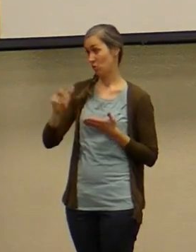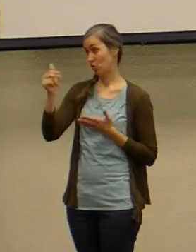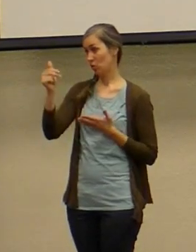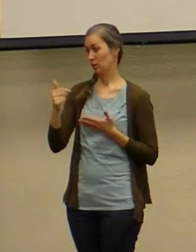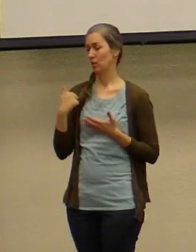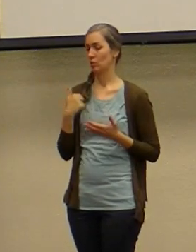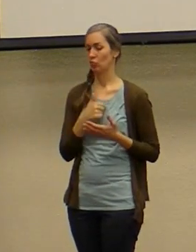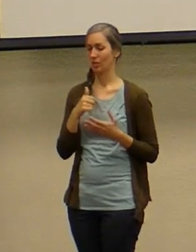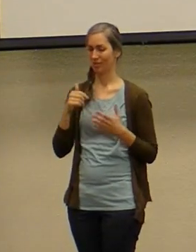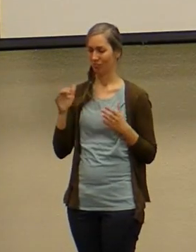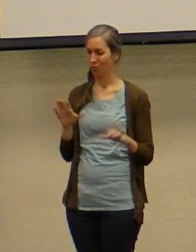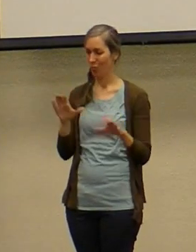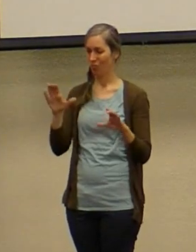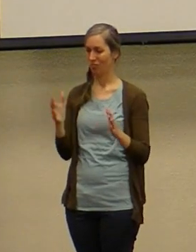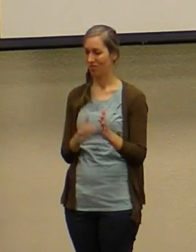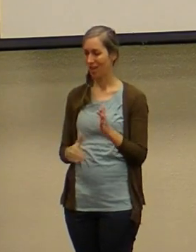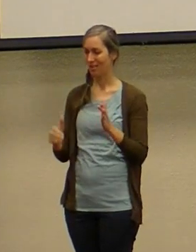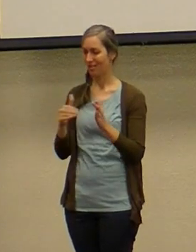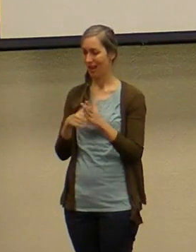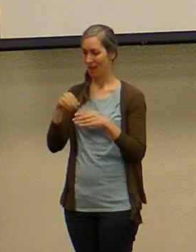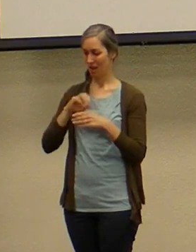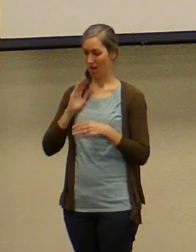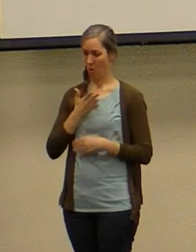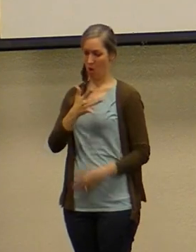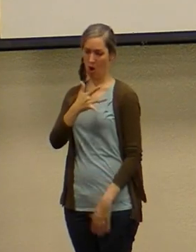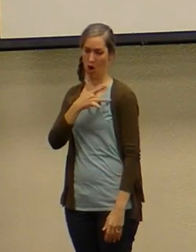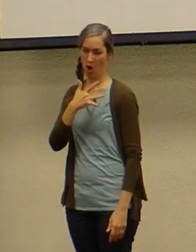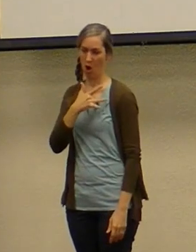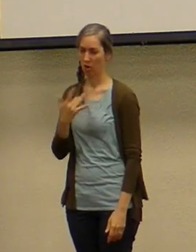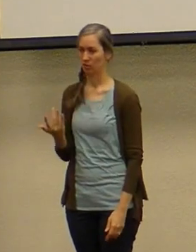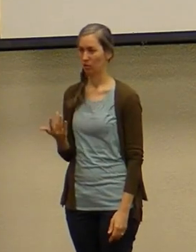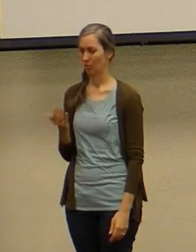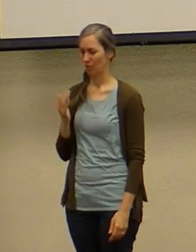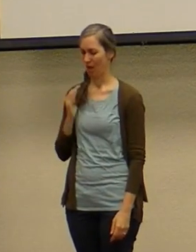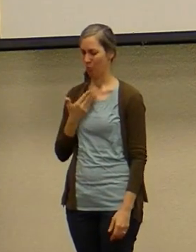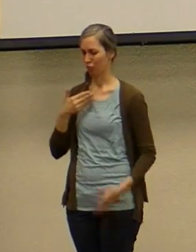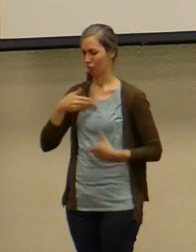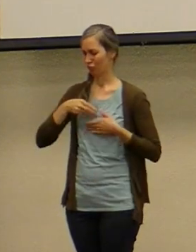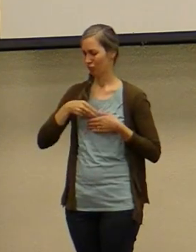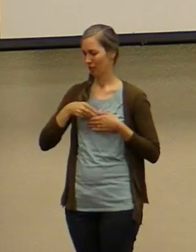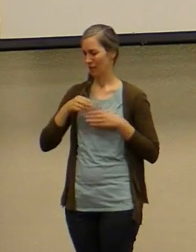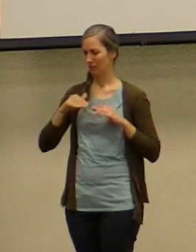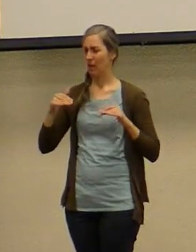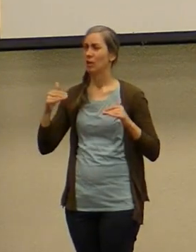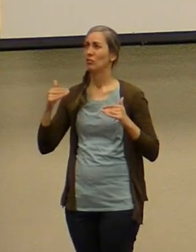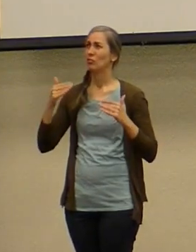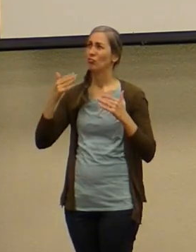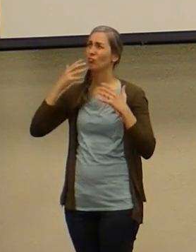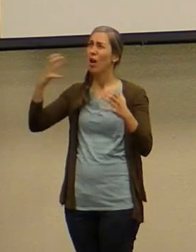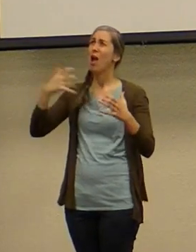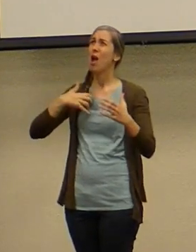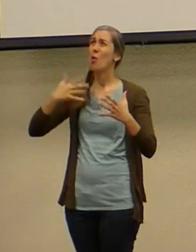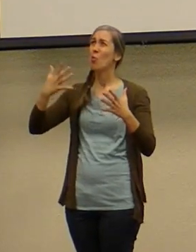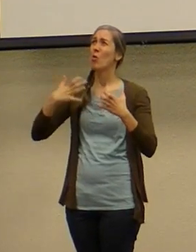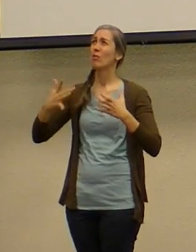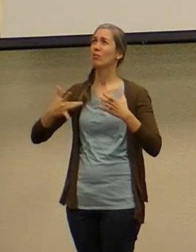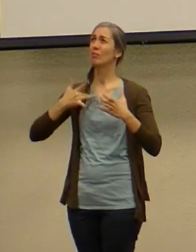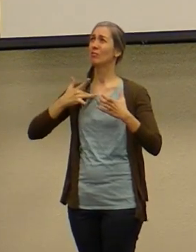and over and over again in our own heart and it looks something like this our inner child cries I want to be validated